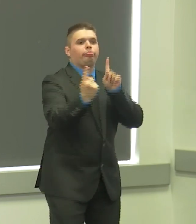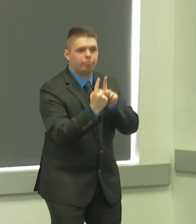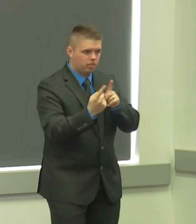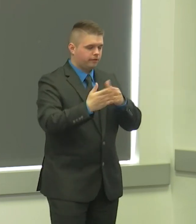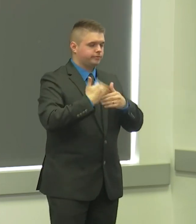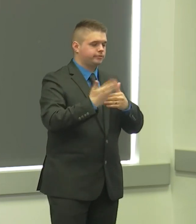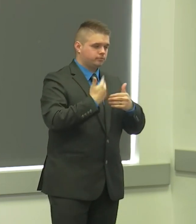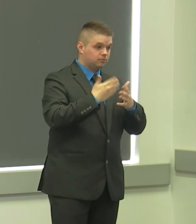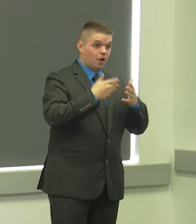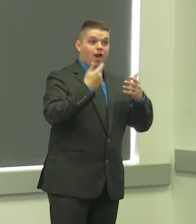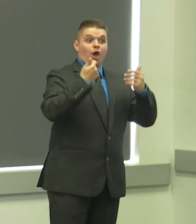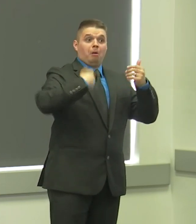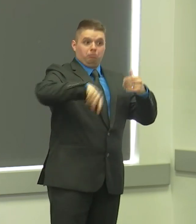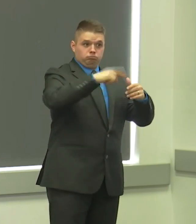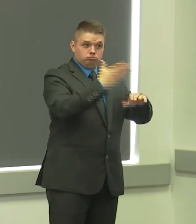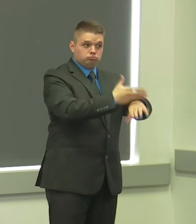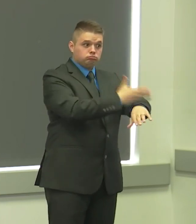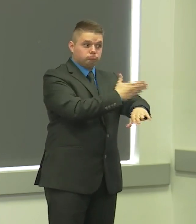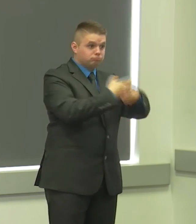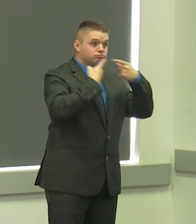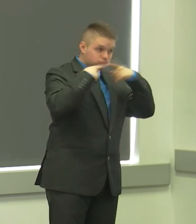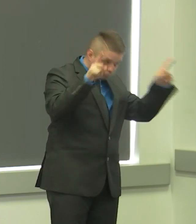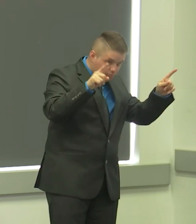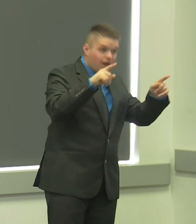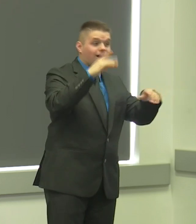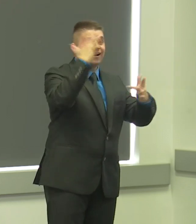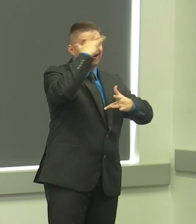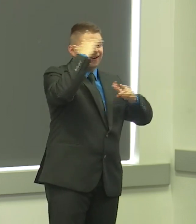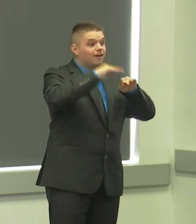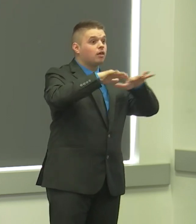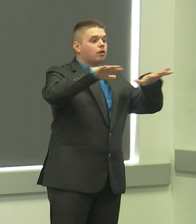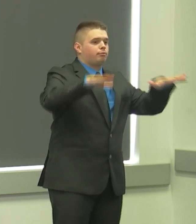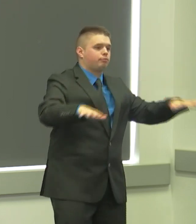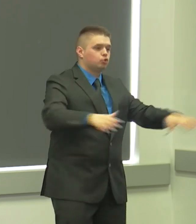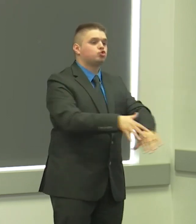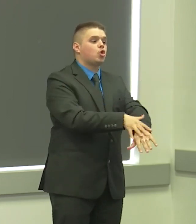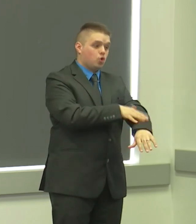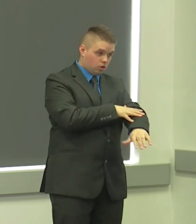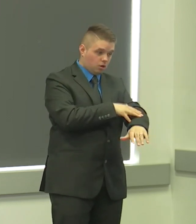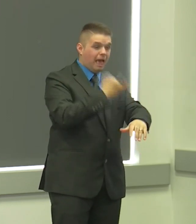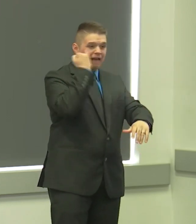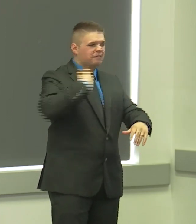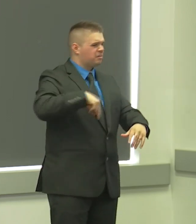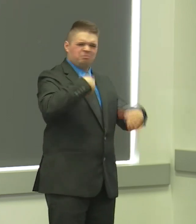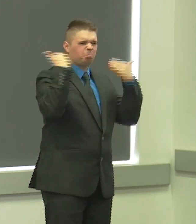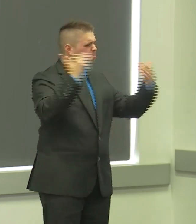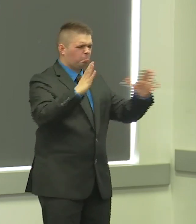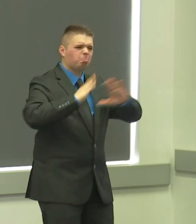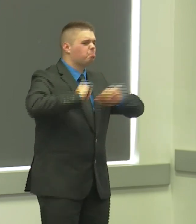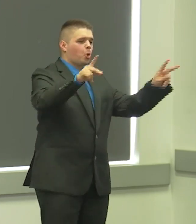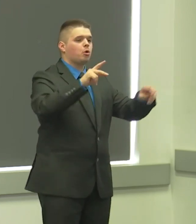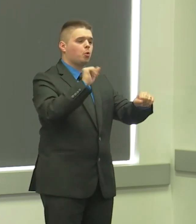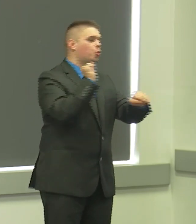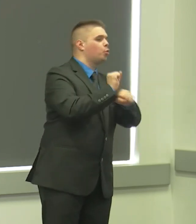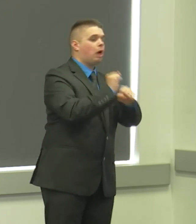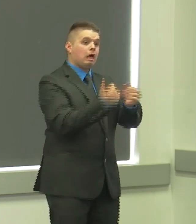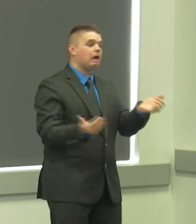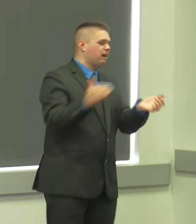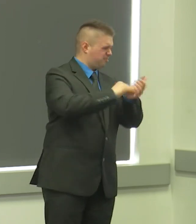We also know that if we take our foot off the brake and begin to eliminate